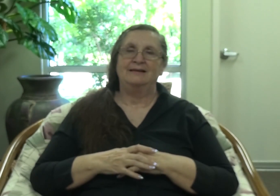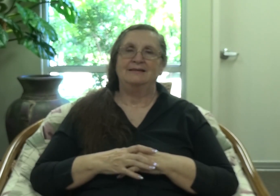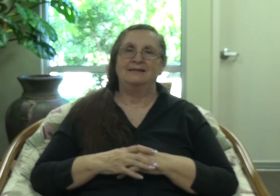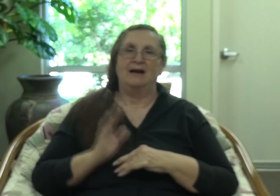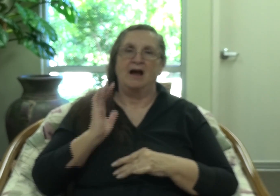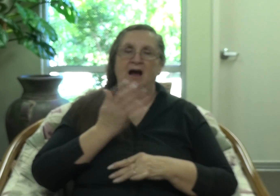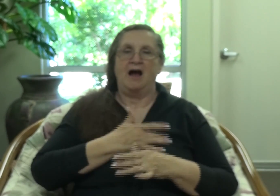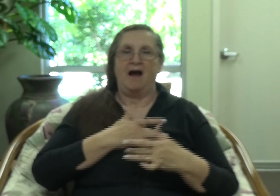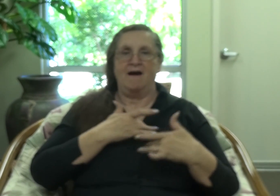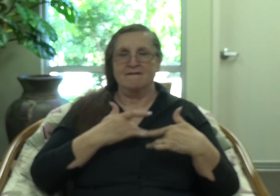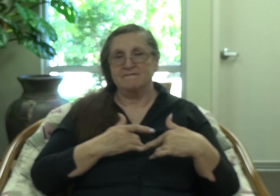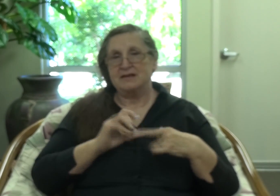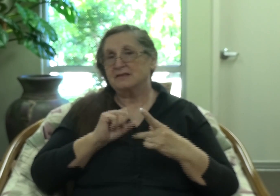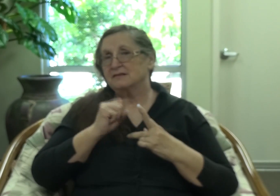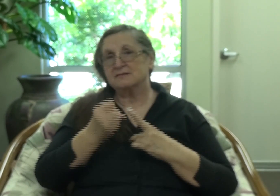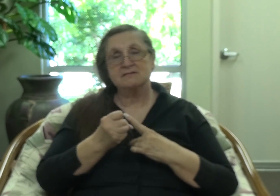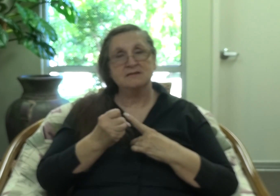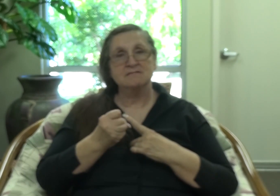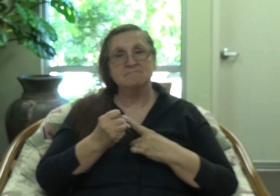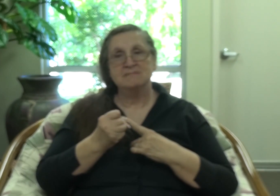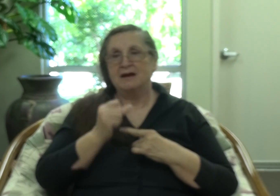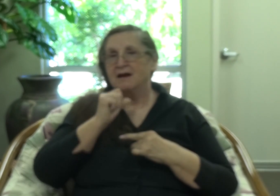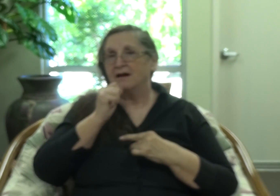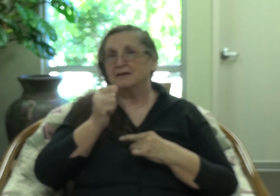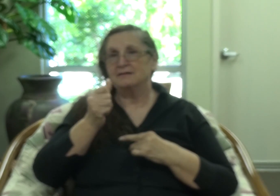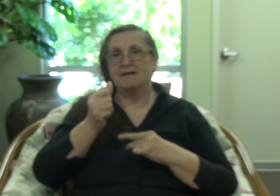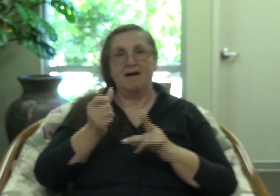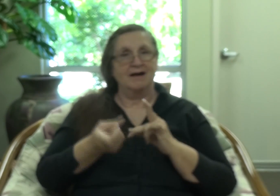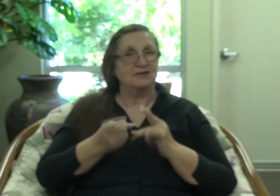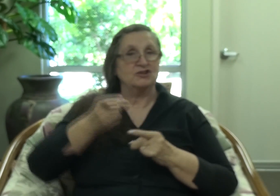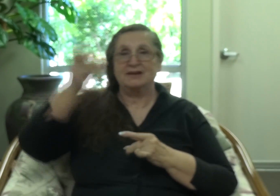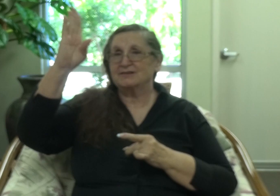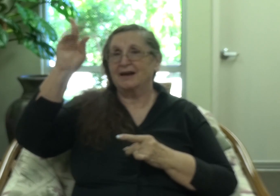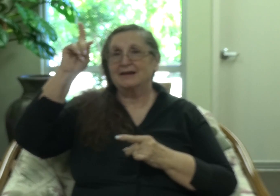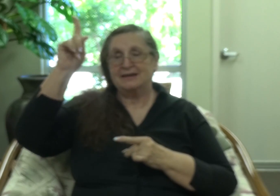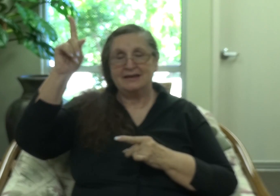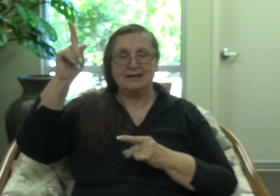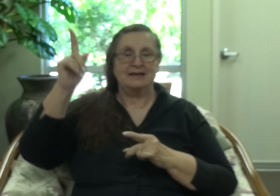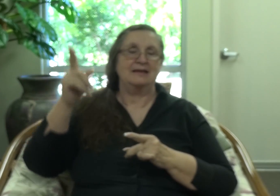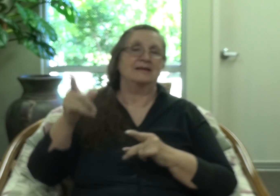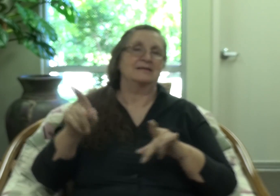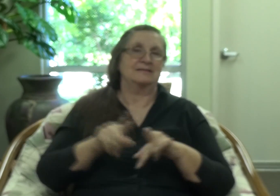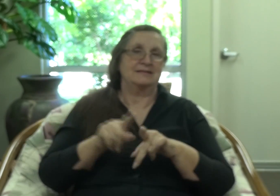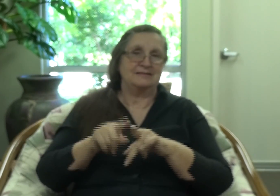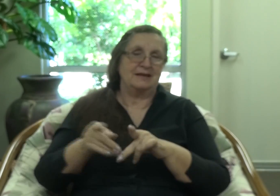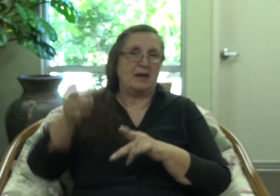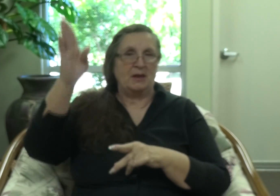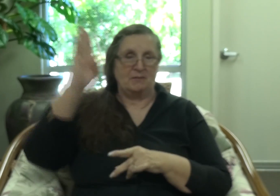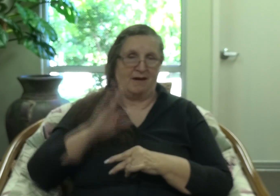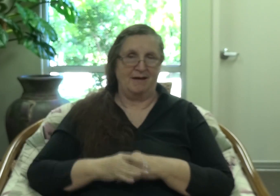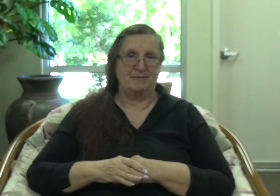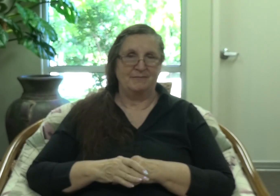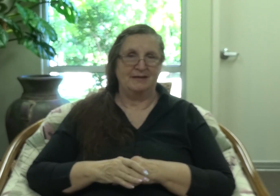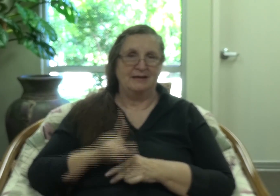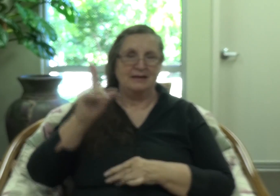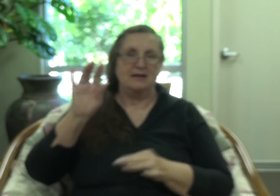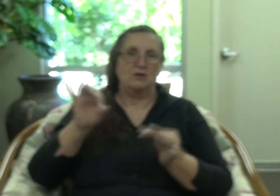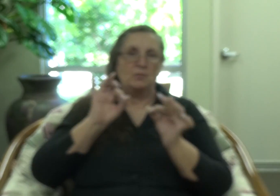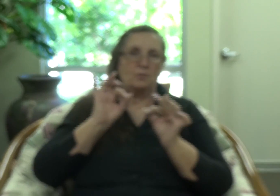feelings and our circumstances still have not changed God. He is still the same God. And so, is perfectly capable of